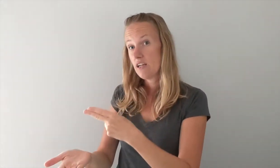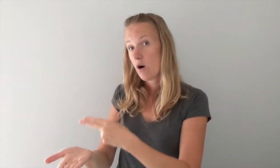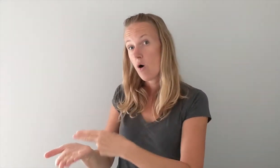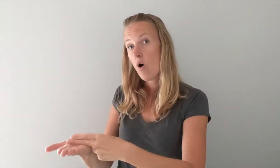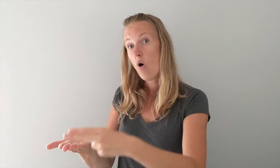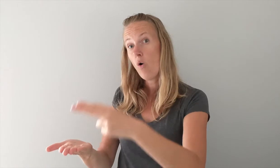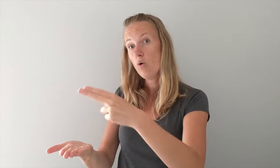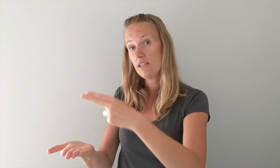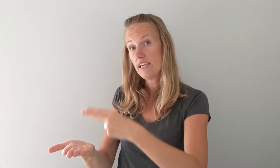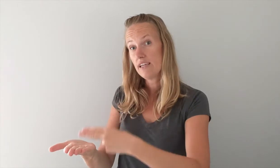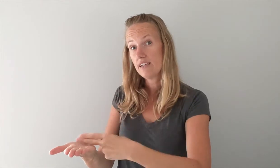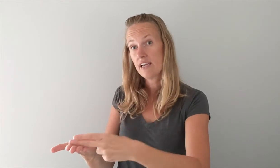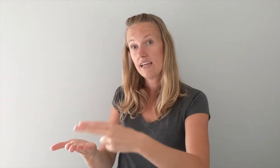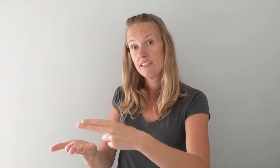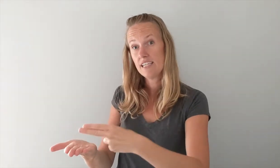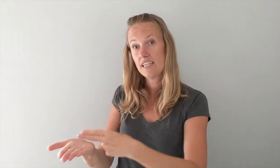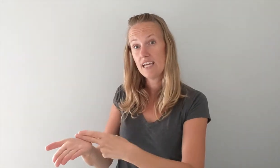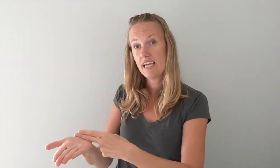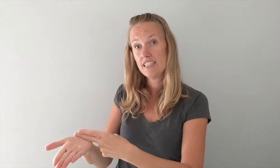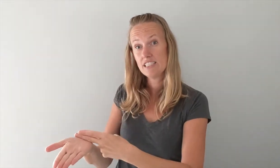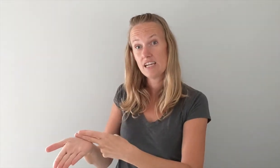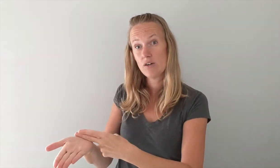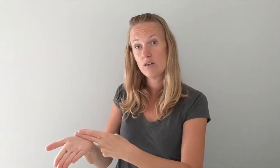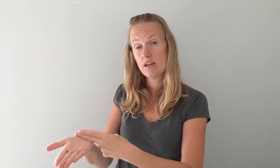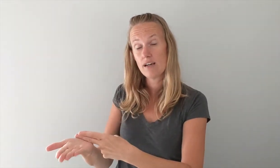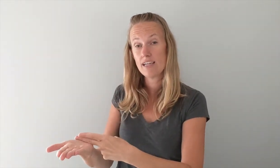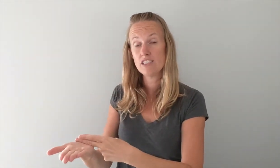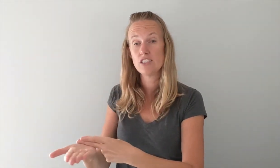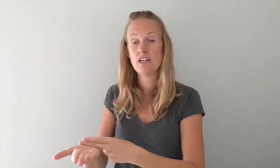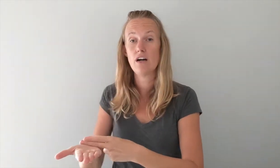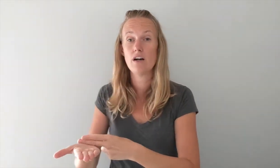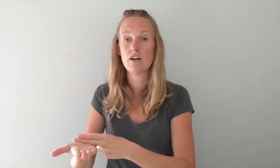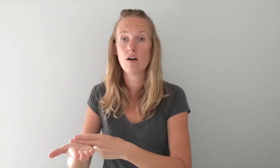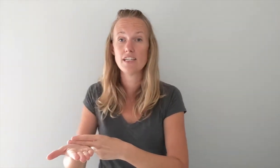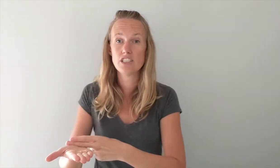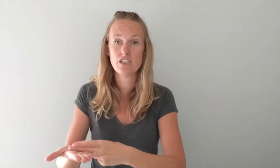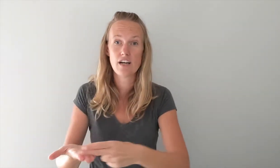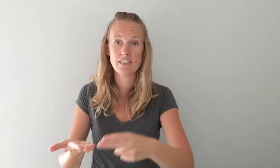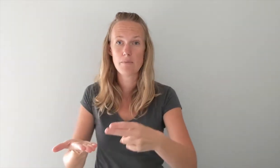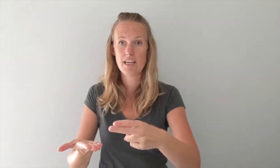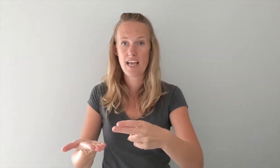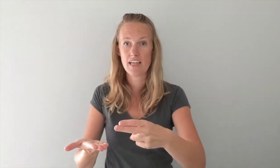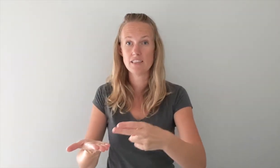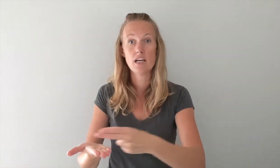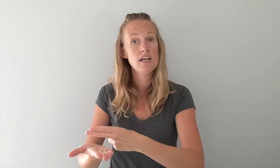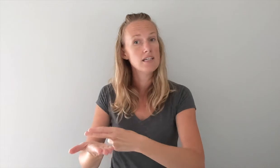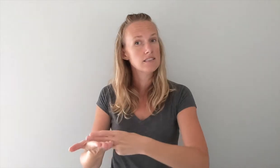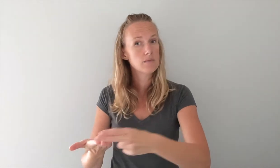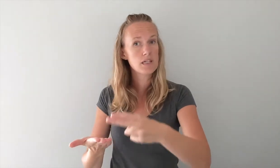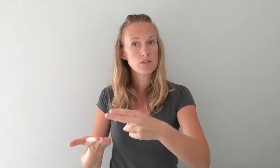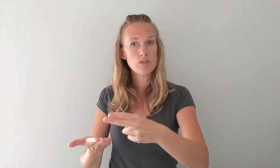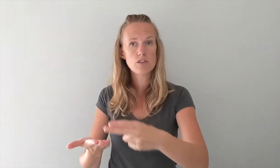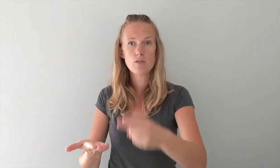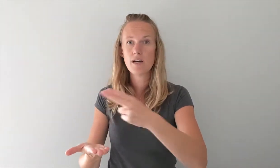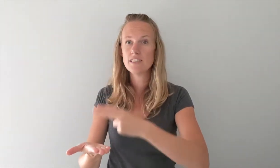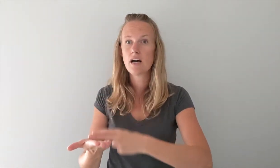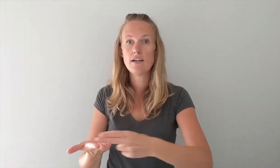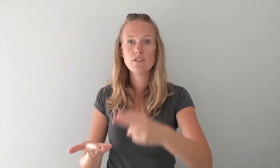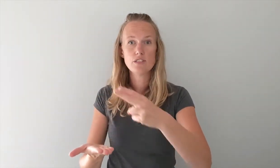holy okay taking an H and going against your across your non-dominant hand. Sometimes you only do it once I'll do it